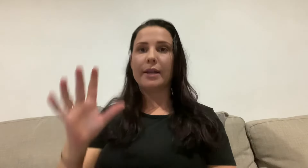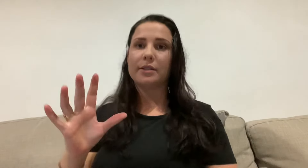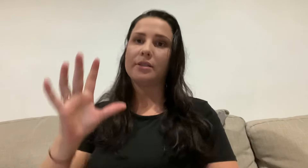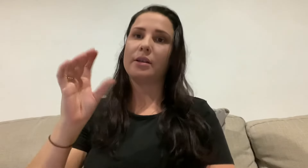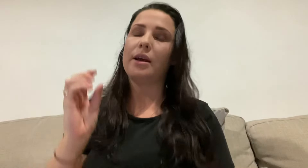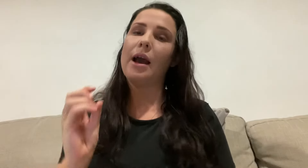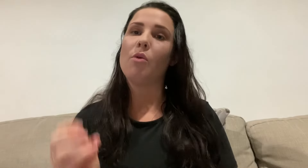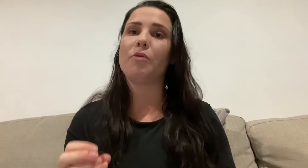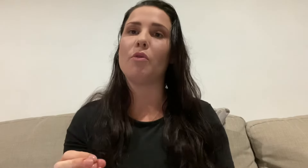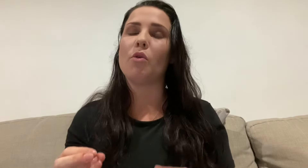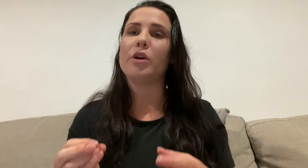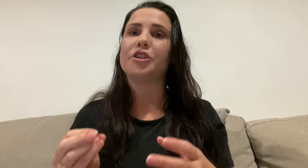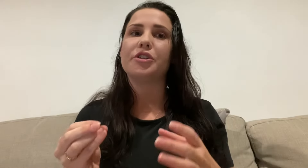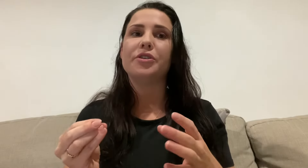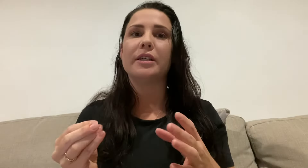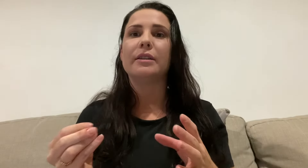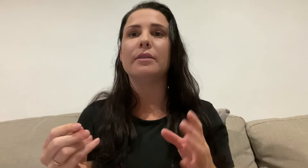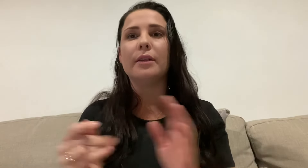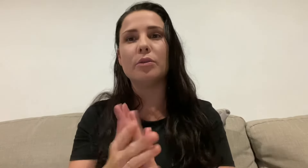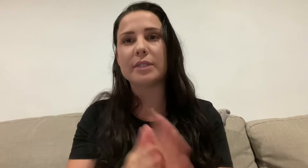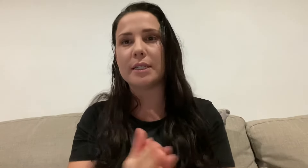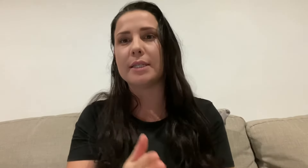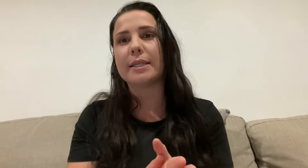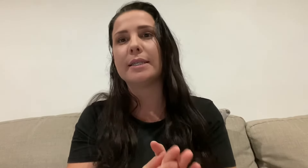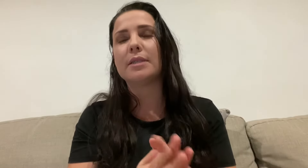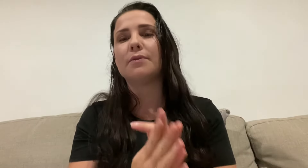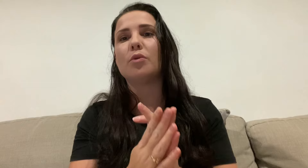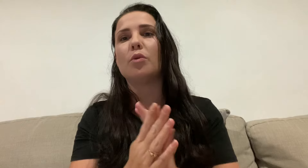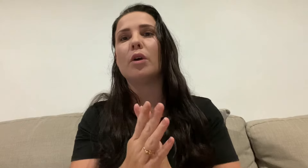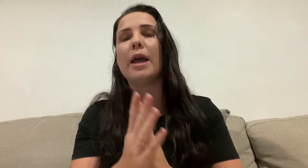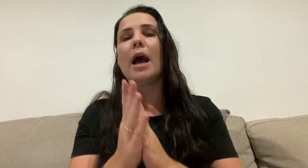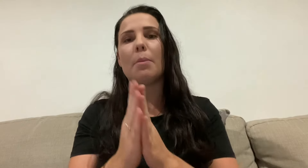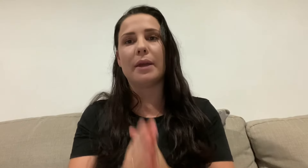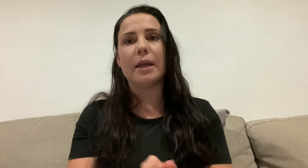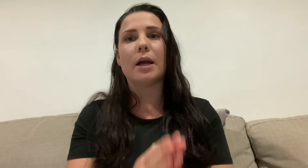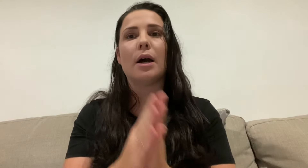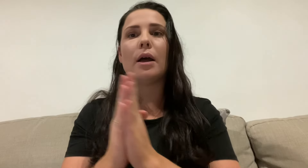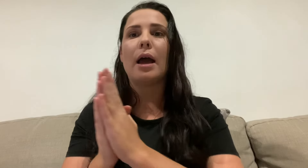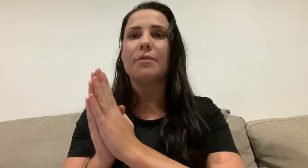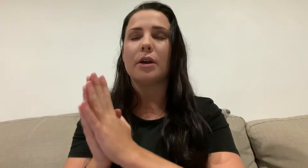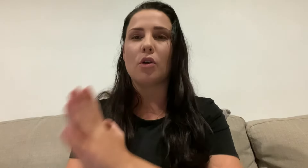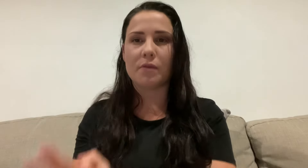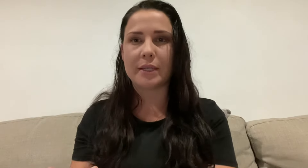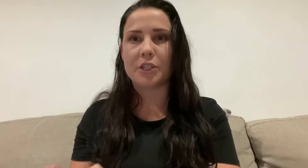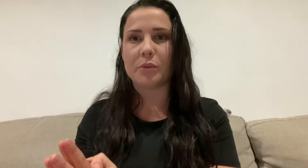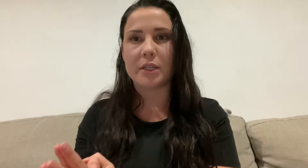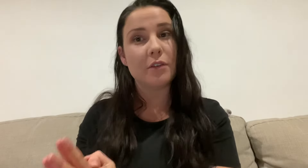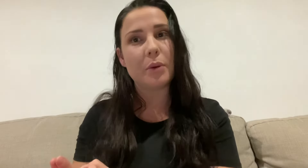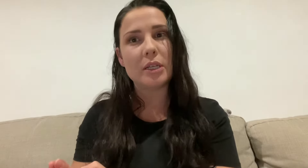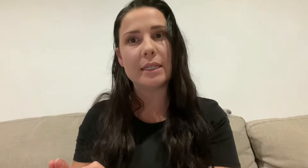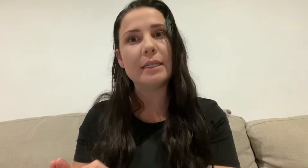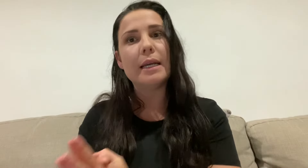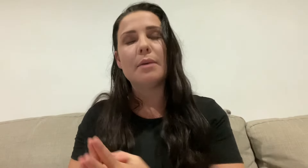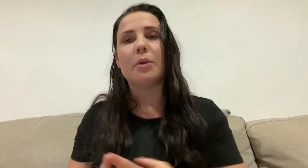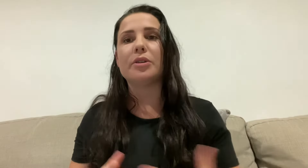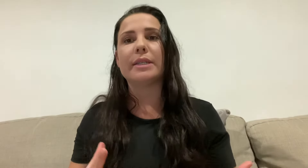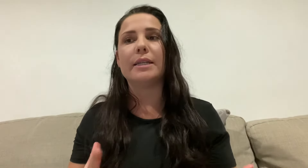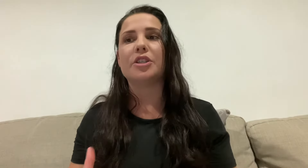help for just using little sentences for a beginner having a conversation with a deaf person. Mostly just